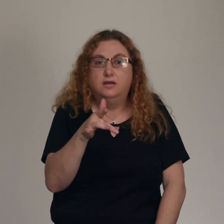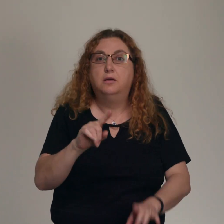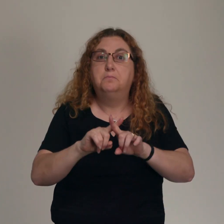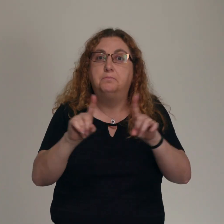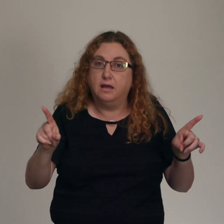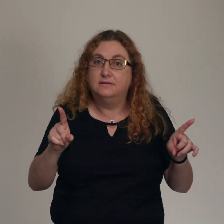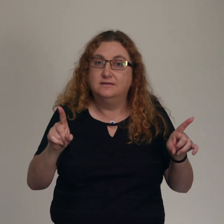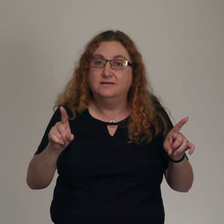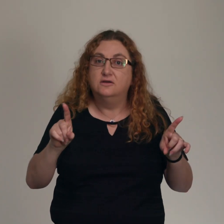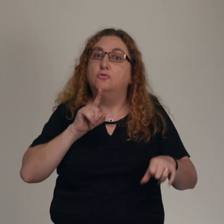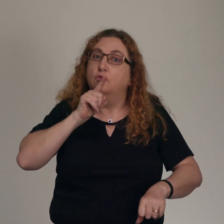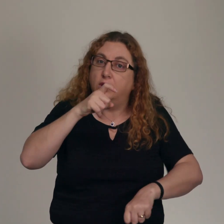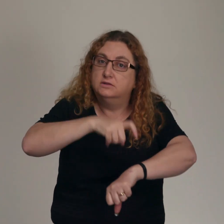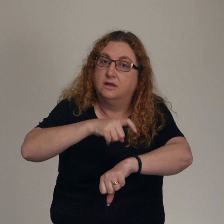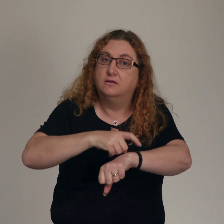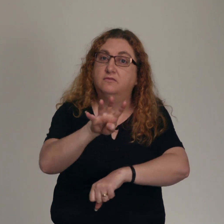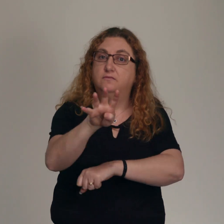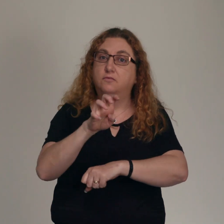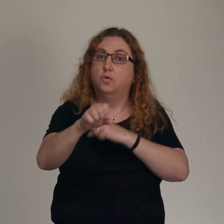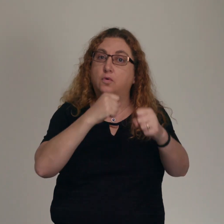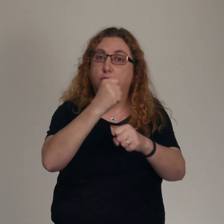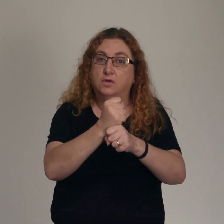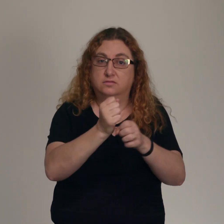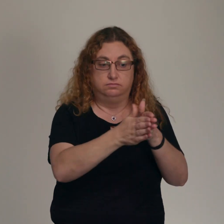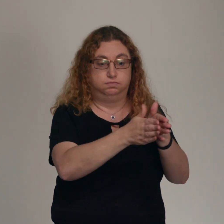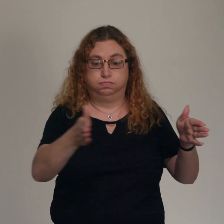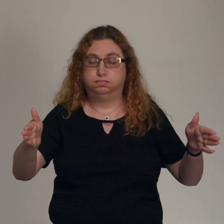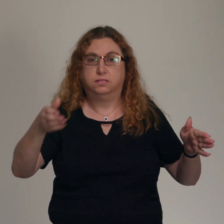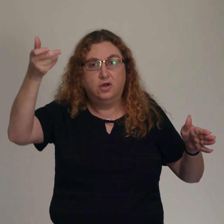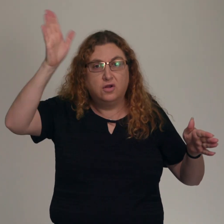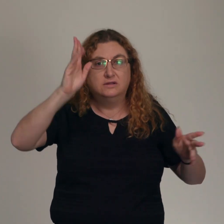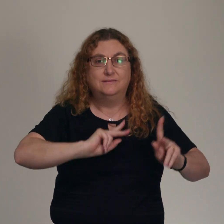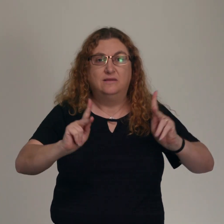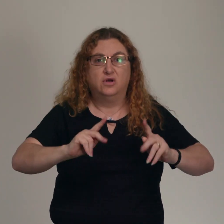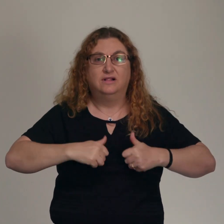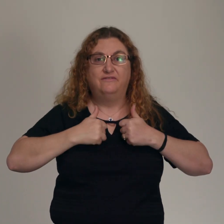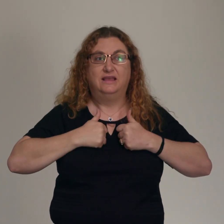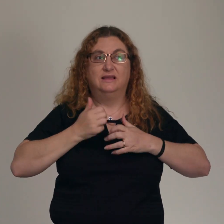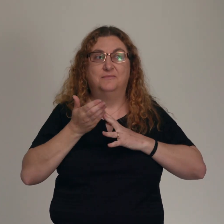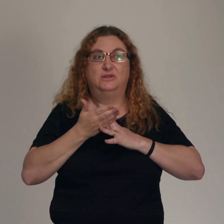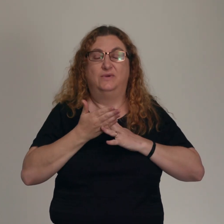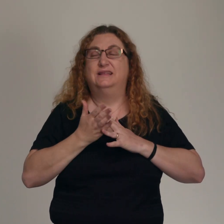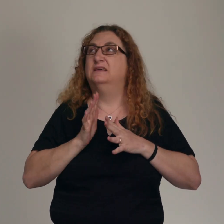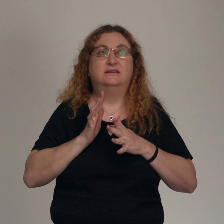people were living in the in-between of what God did last and what He was going to do next.